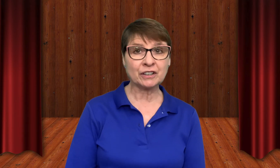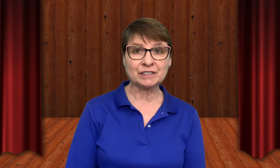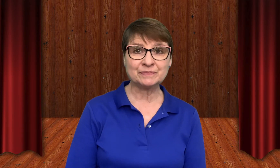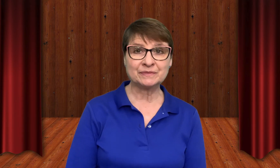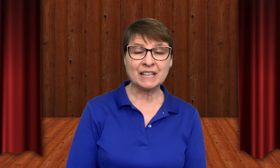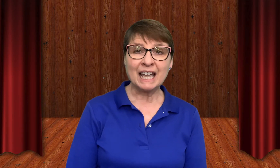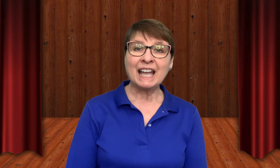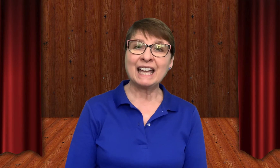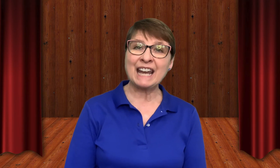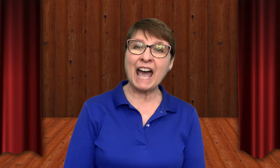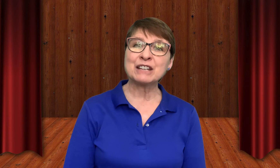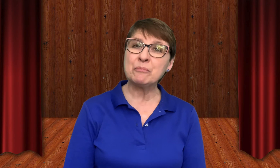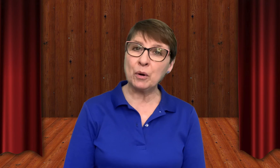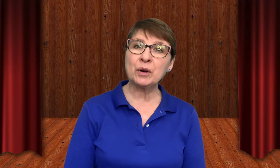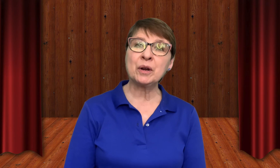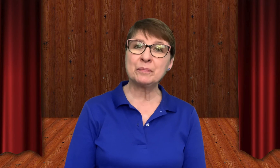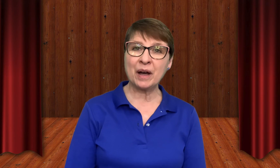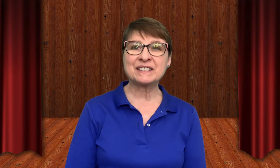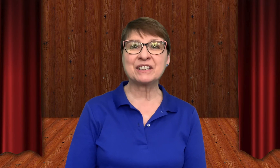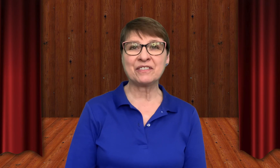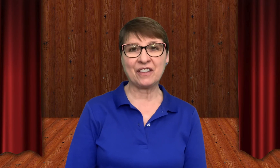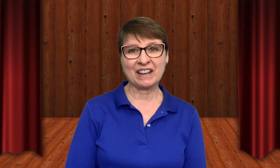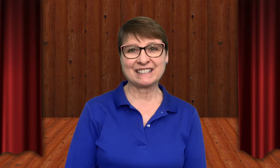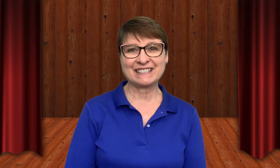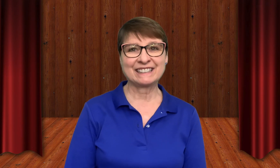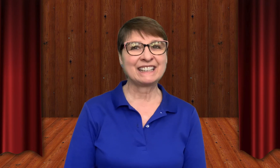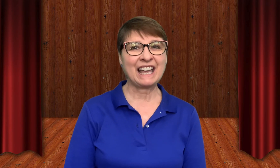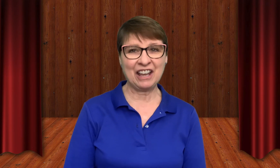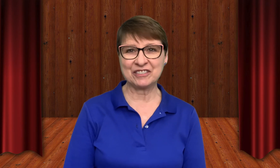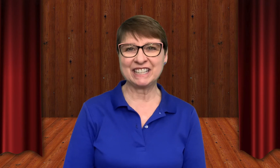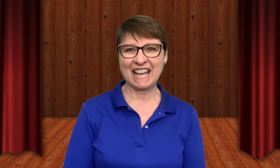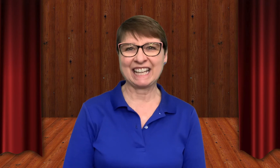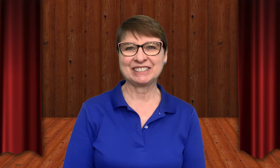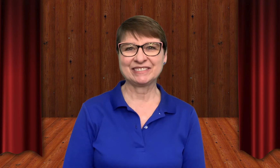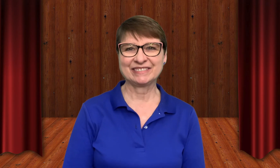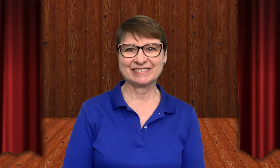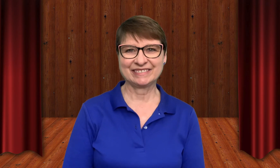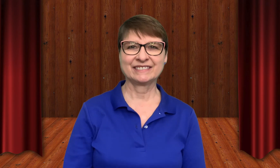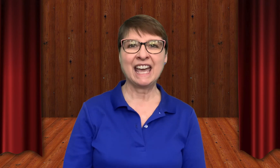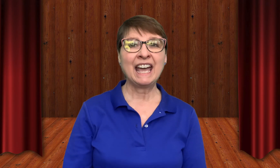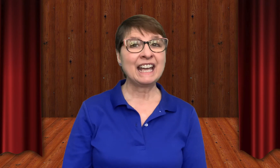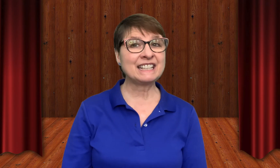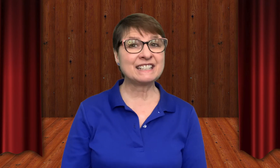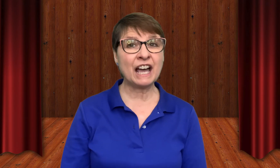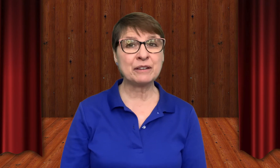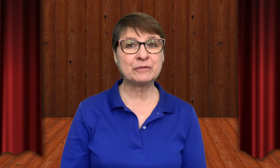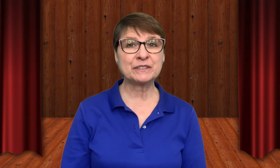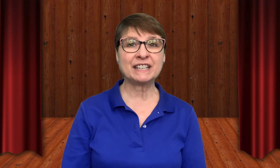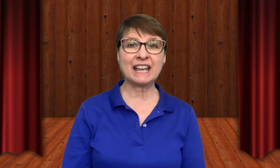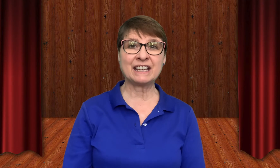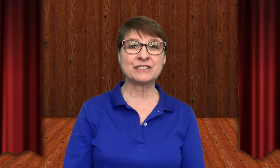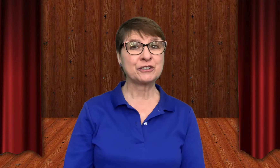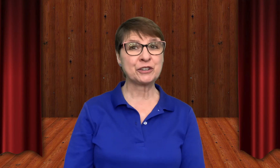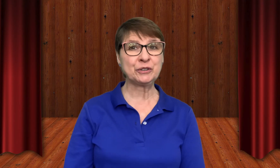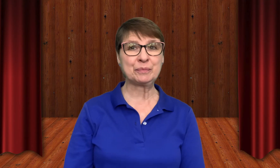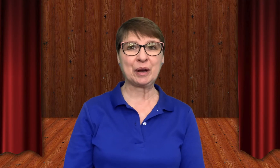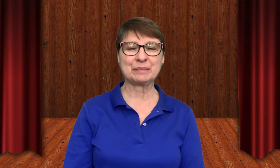and add more positive thoughts every day. It's time for today's journal prompt.